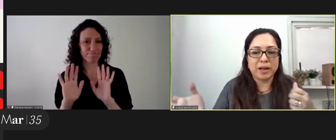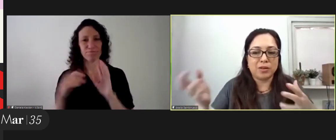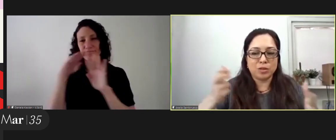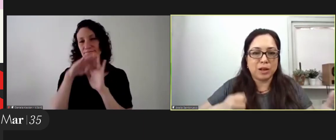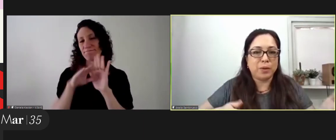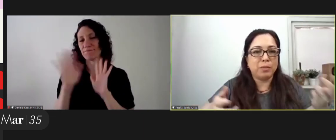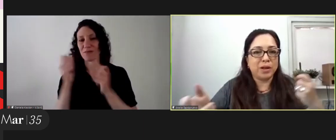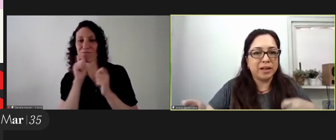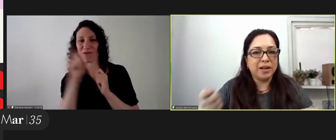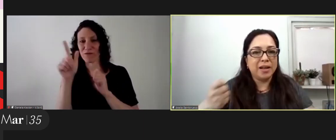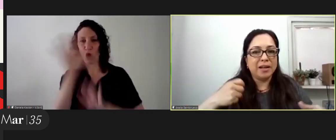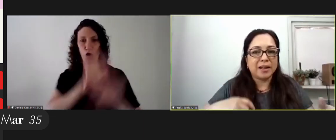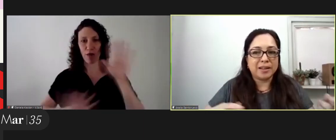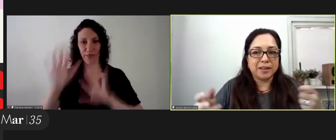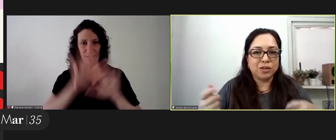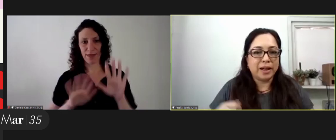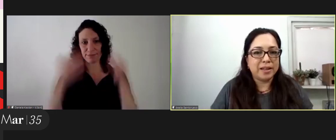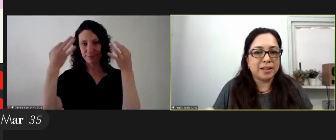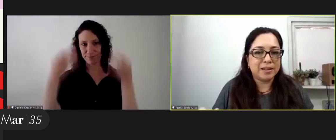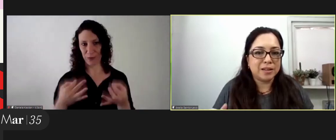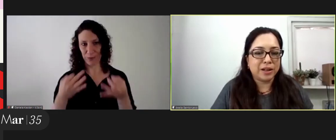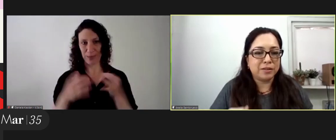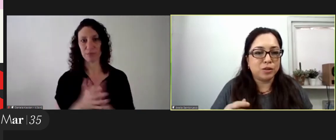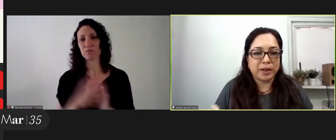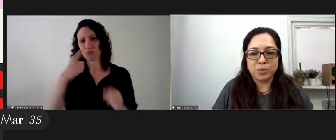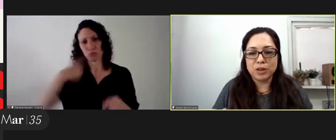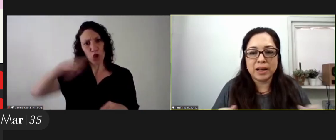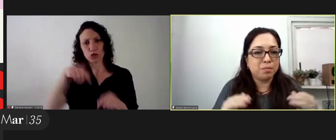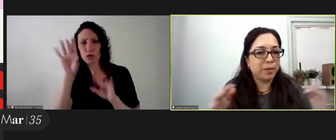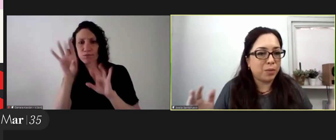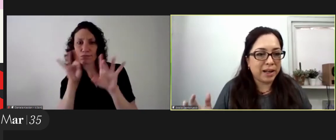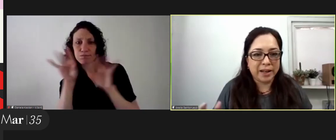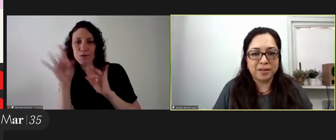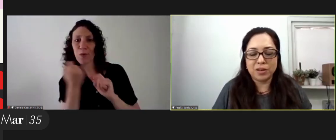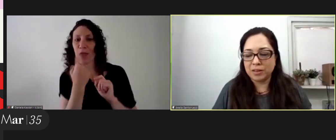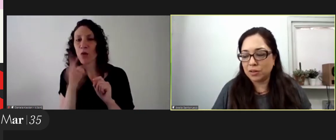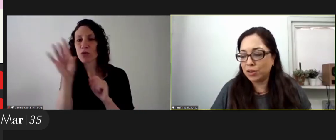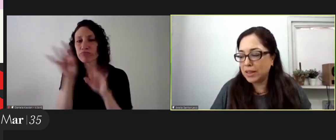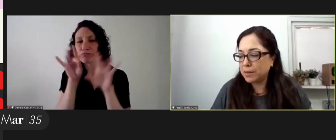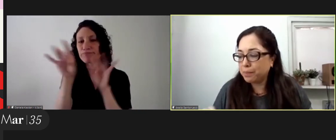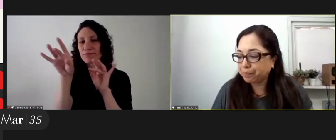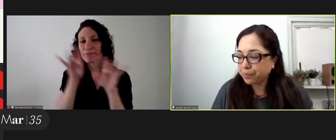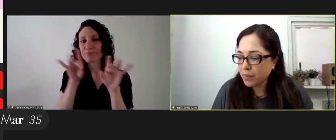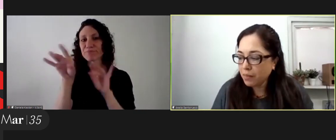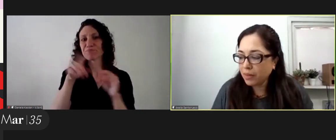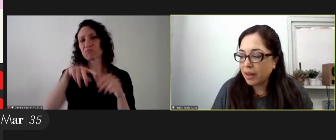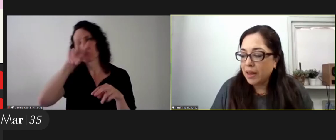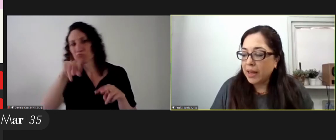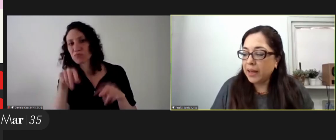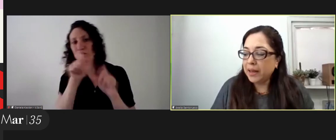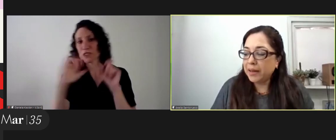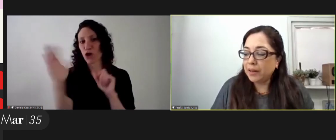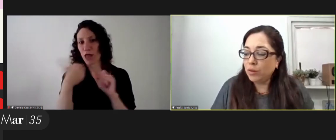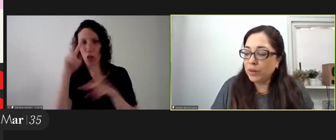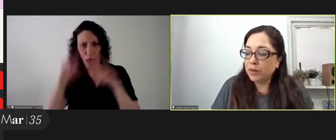chat because that's i believe the most uh organized way to go about things uh so we will be